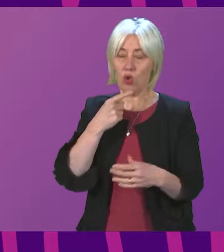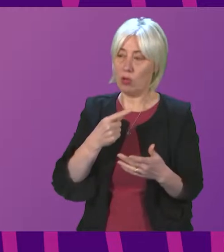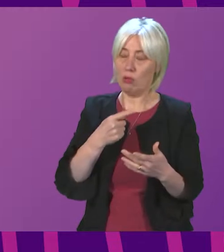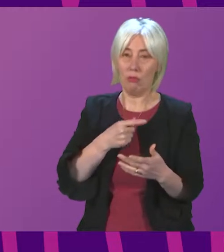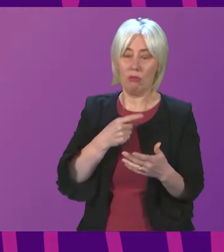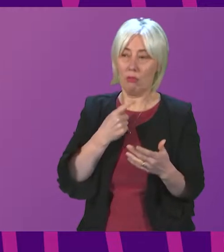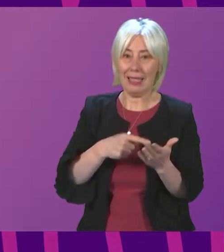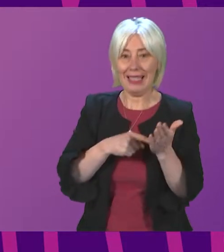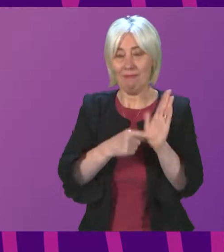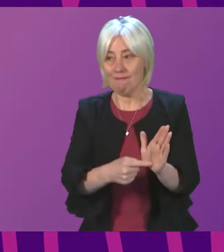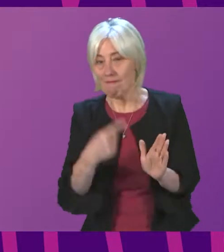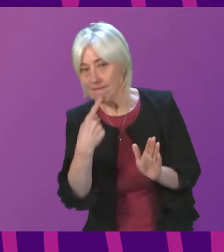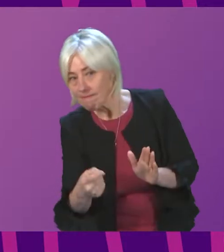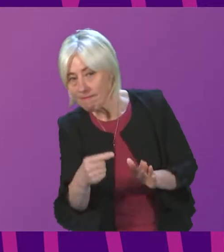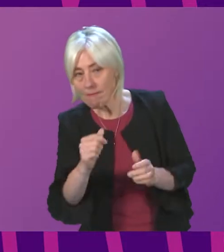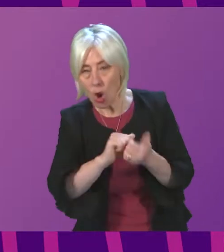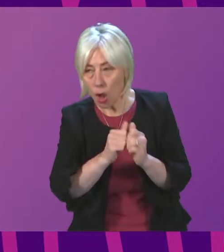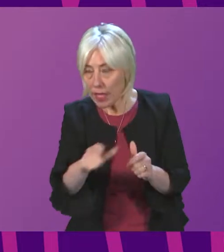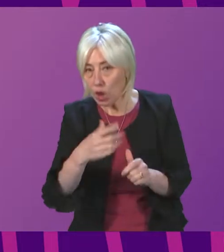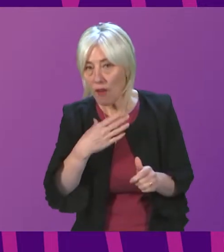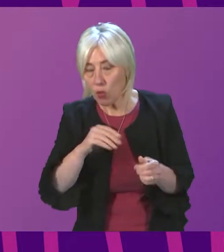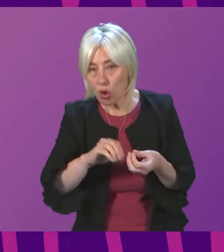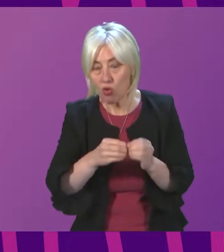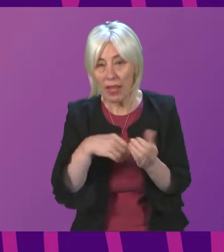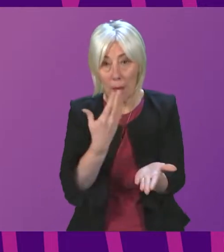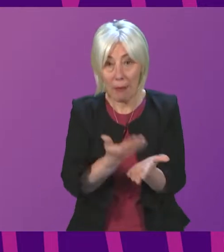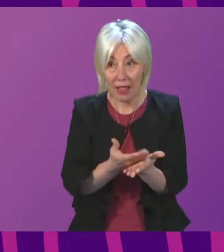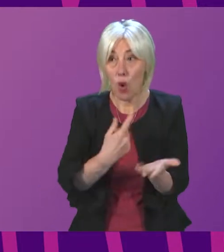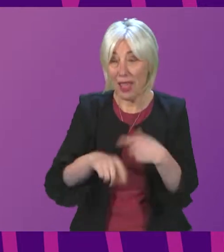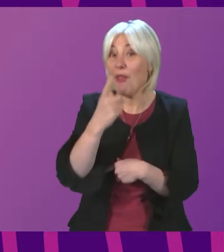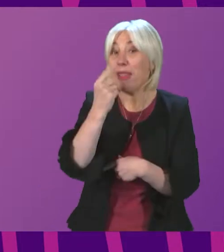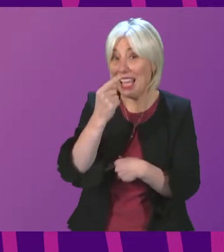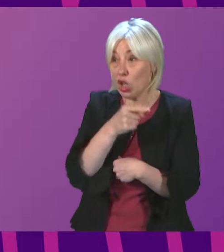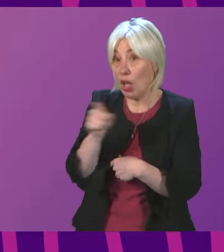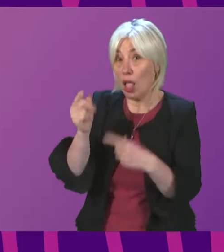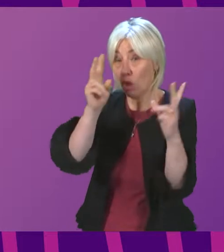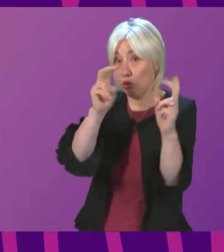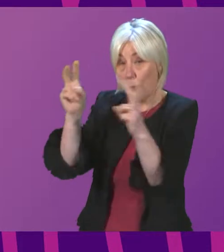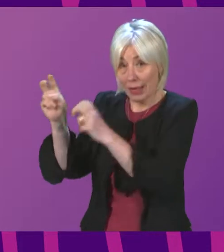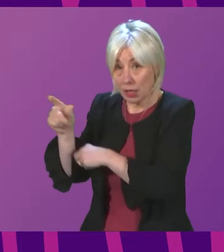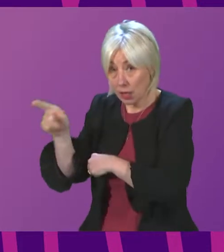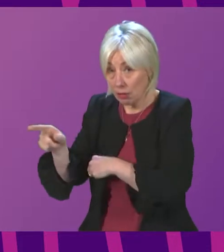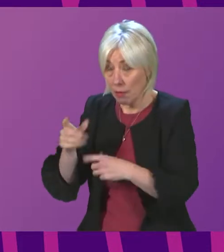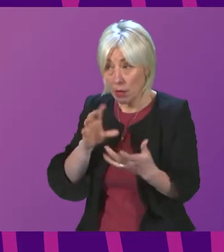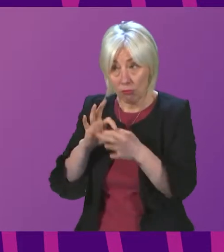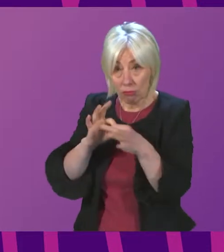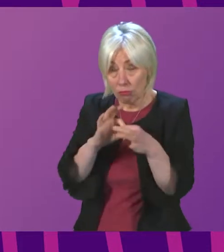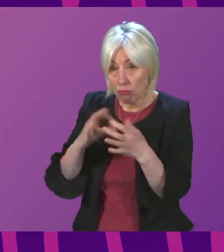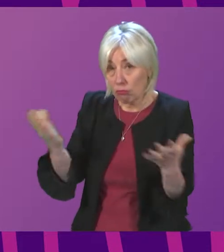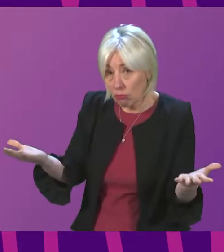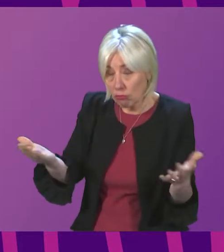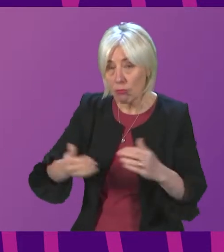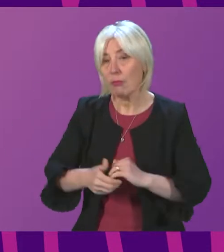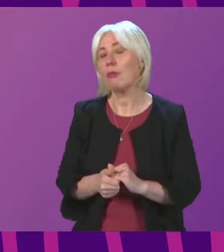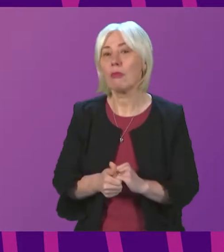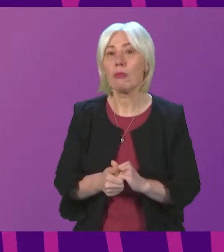if they are interested in developing a a bill we have potential candidates that might be worth uh taking up um and i